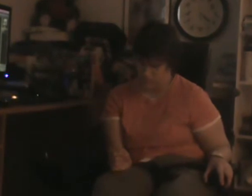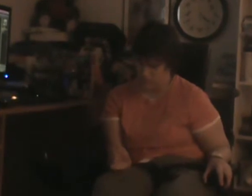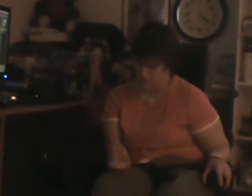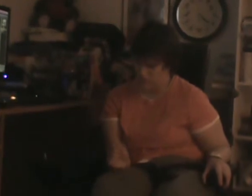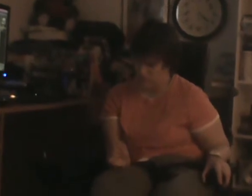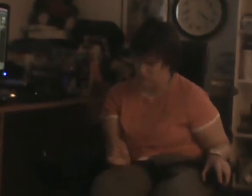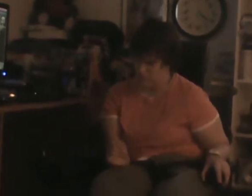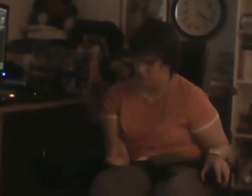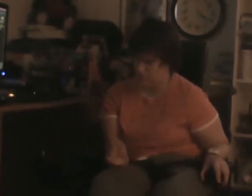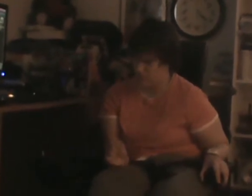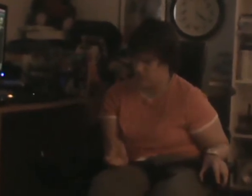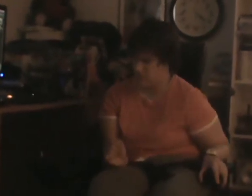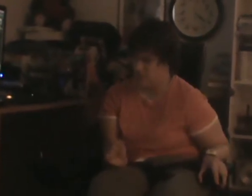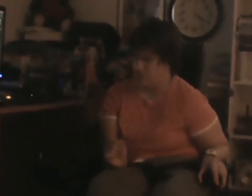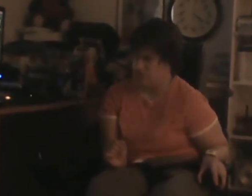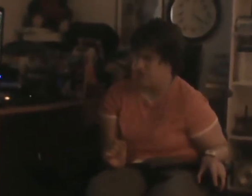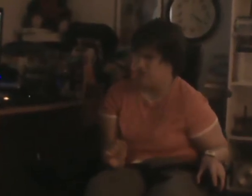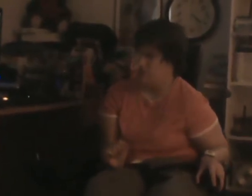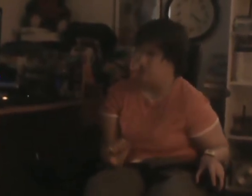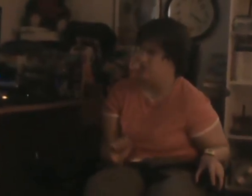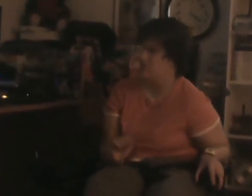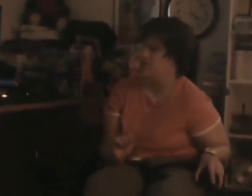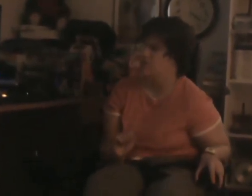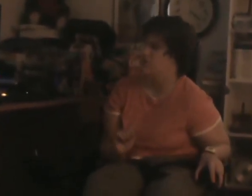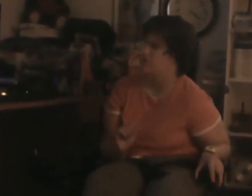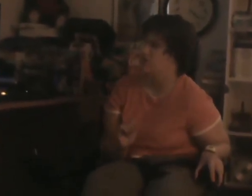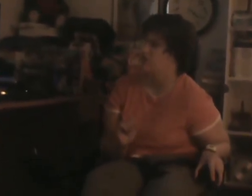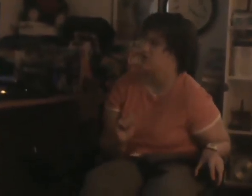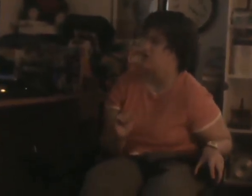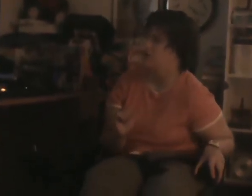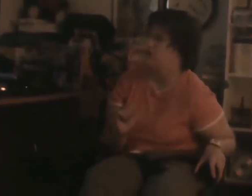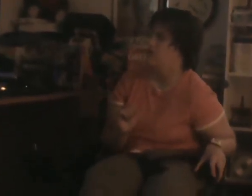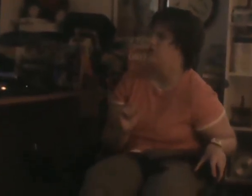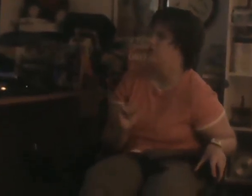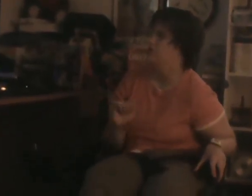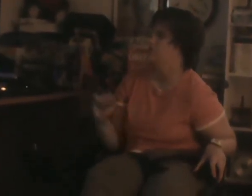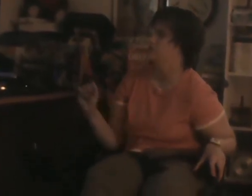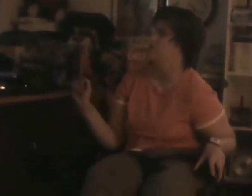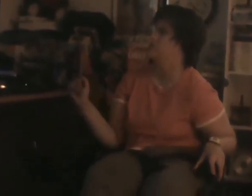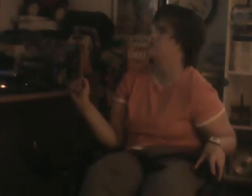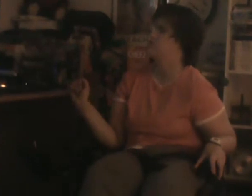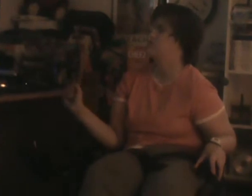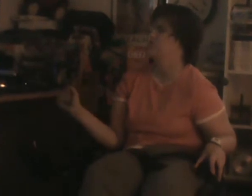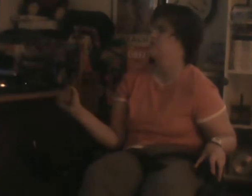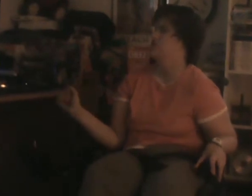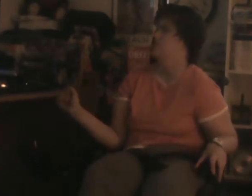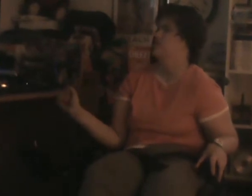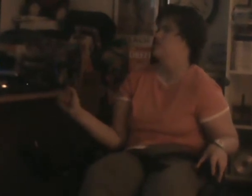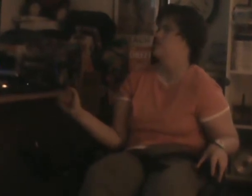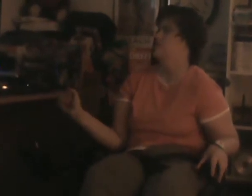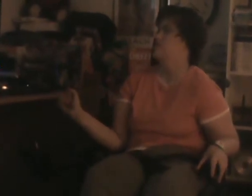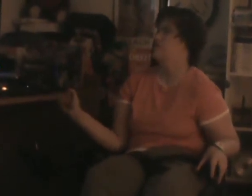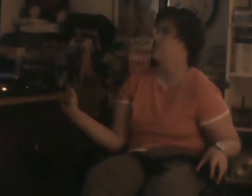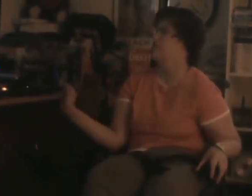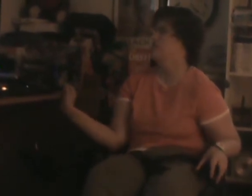trust-making memories of us. Thank you.